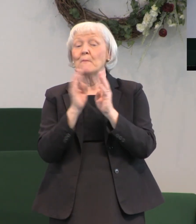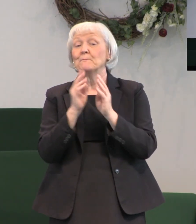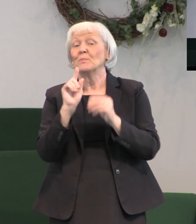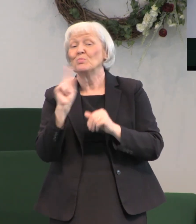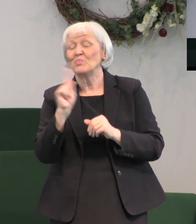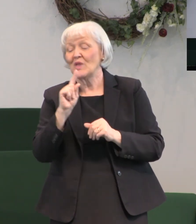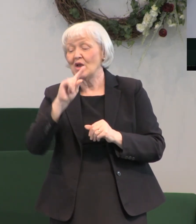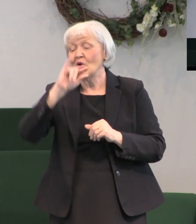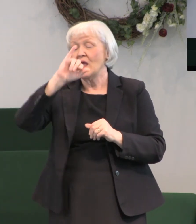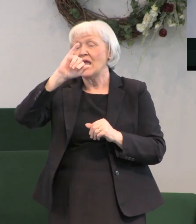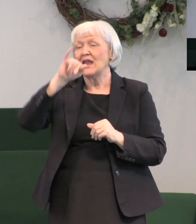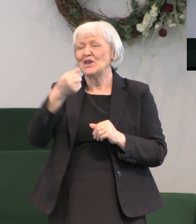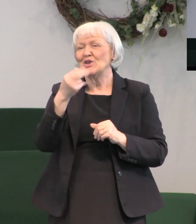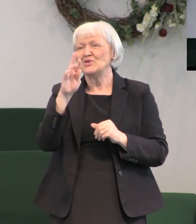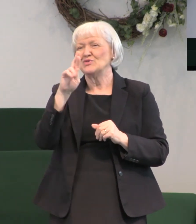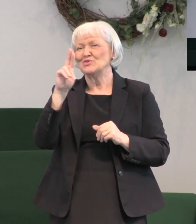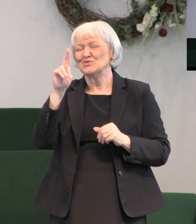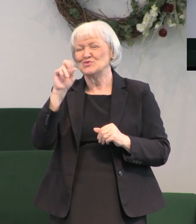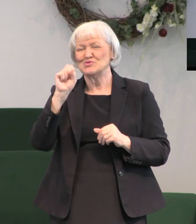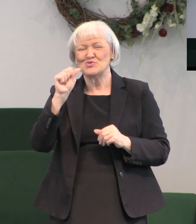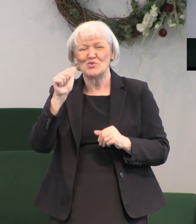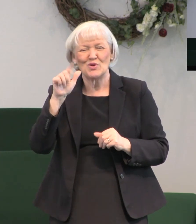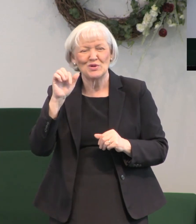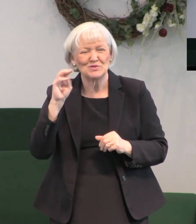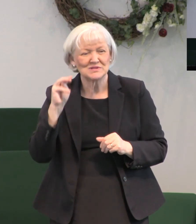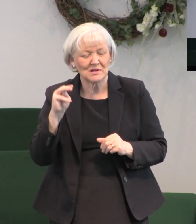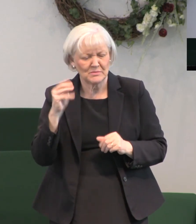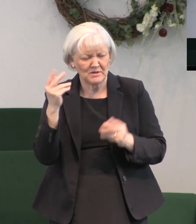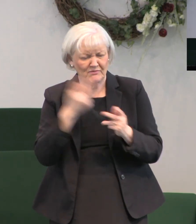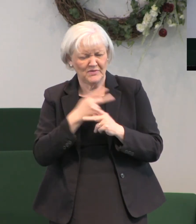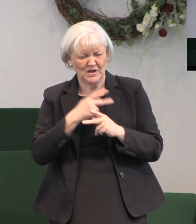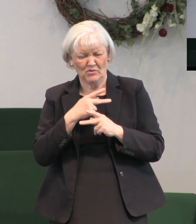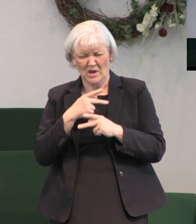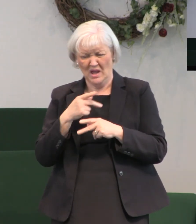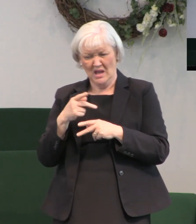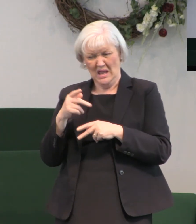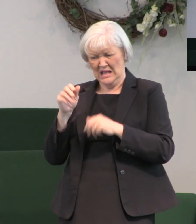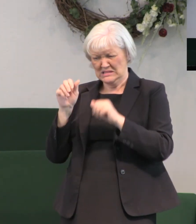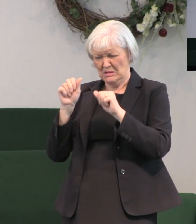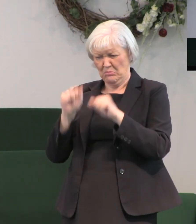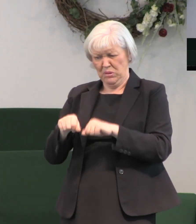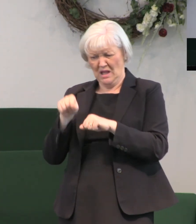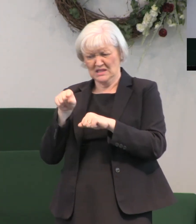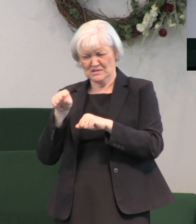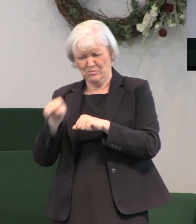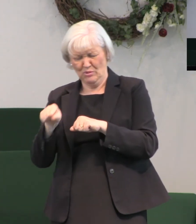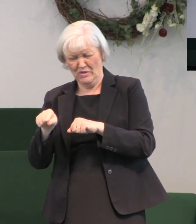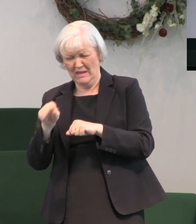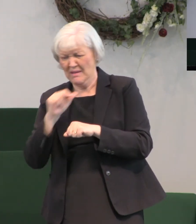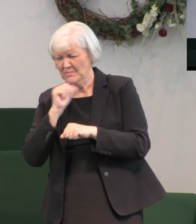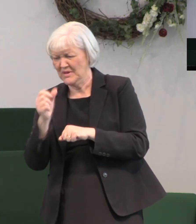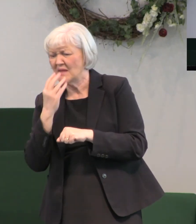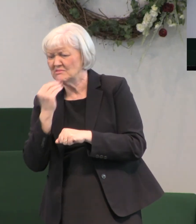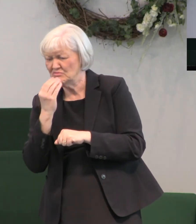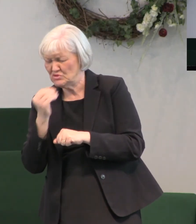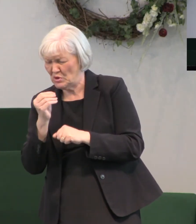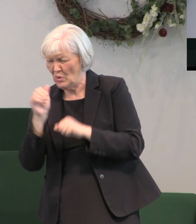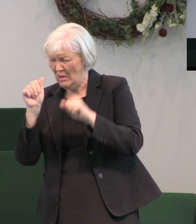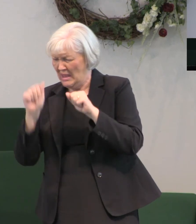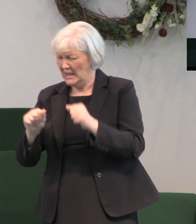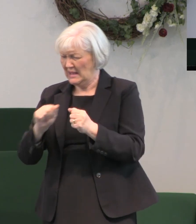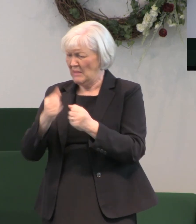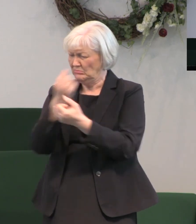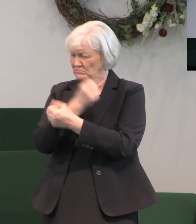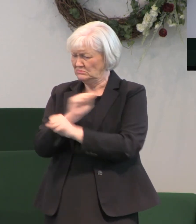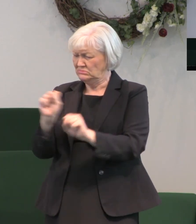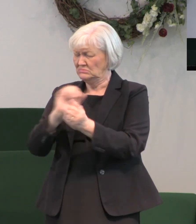whether it was possible for Gentiles non-Jewish people to be saved or not and become part of the church or not